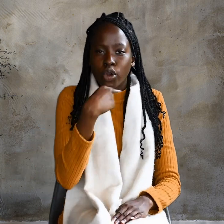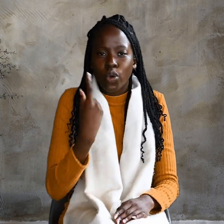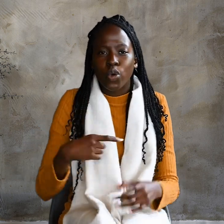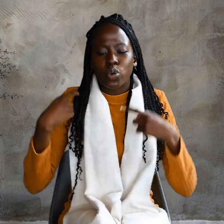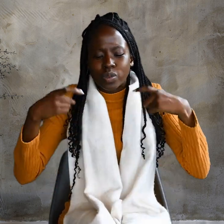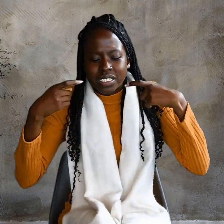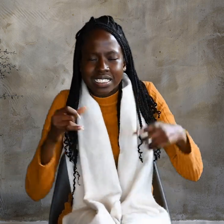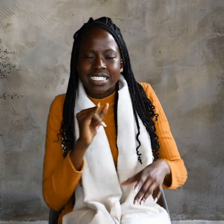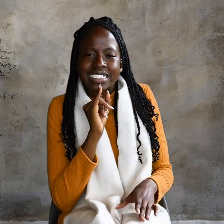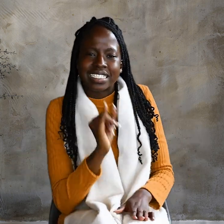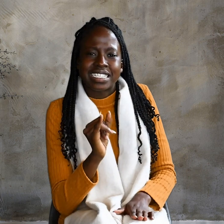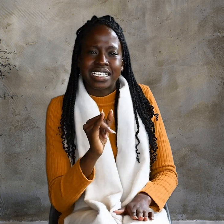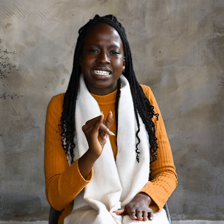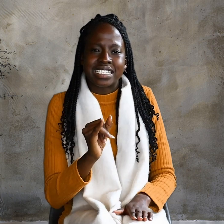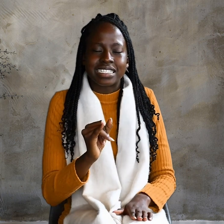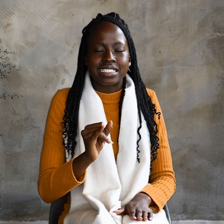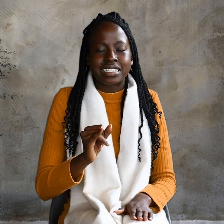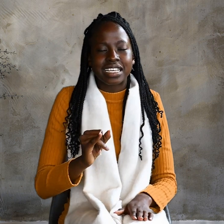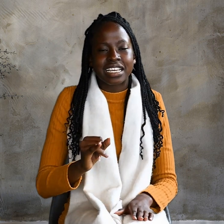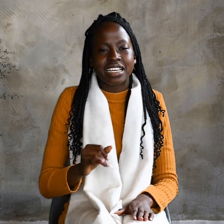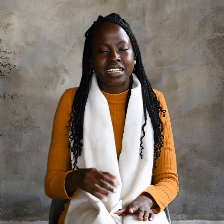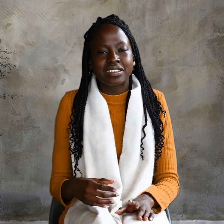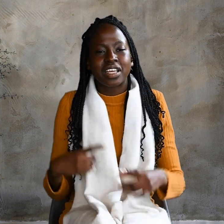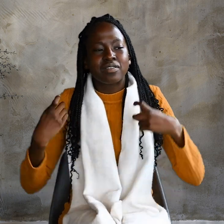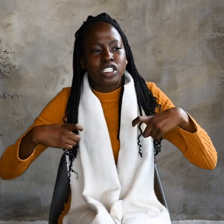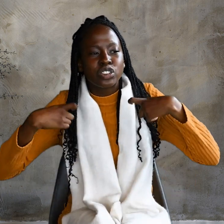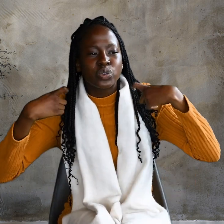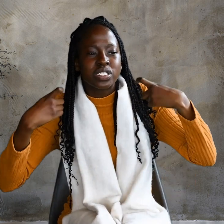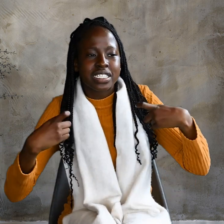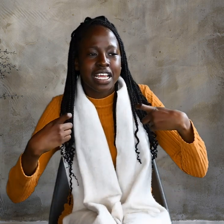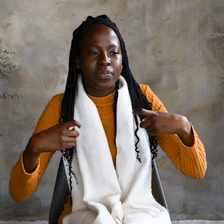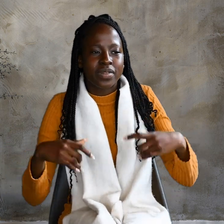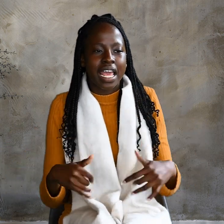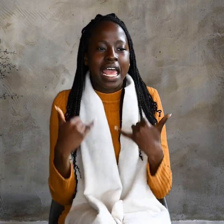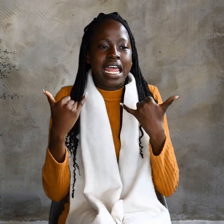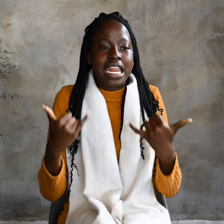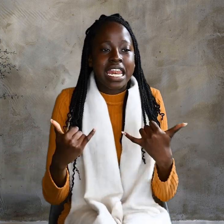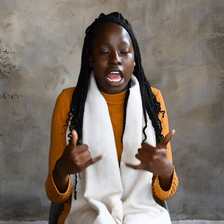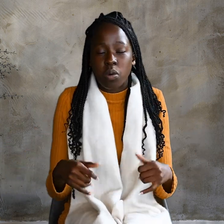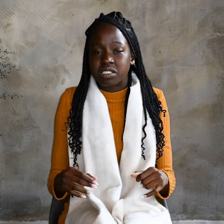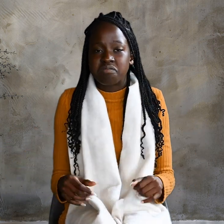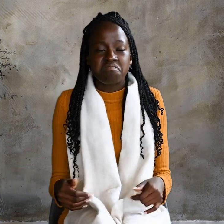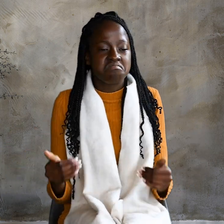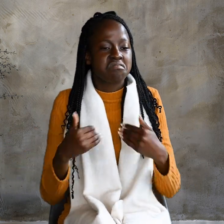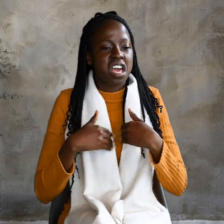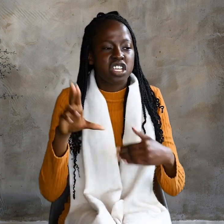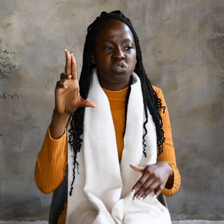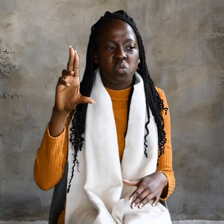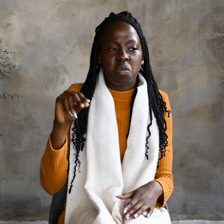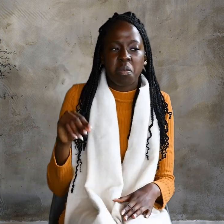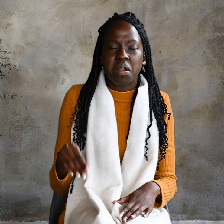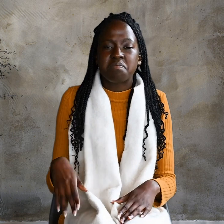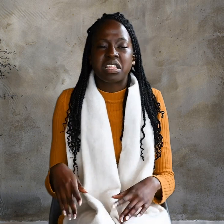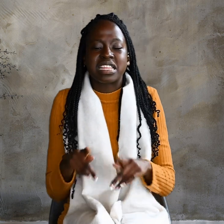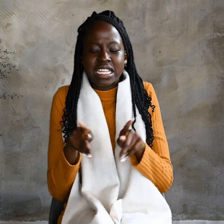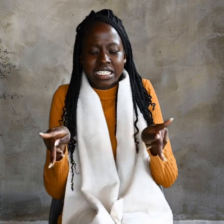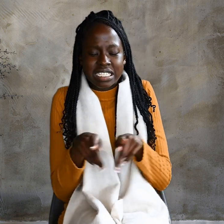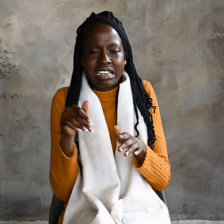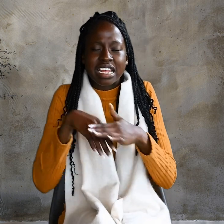who sins is a slave to sin. Now a slave has no permanent place in the